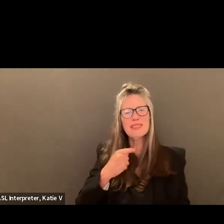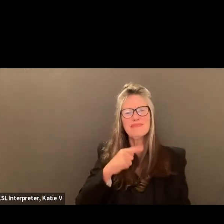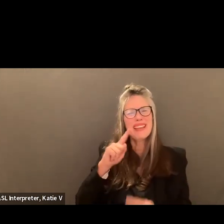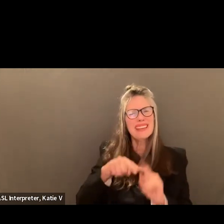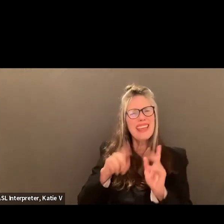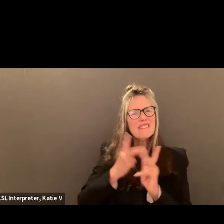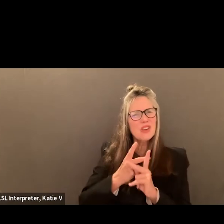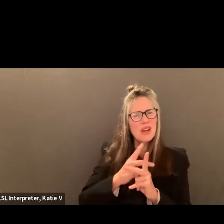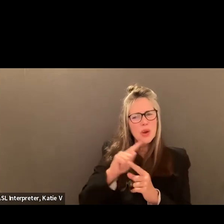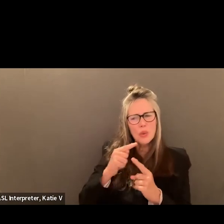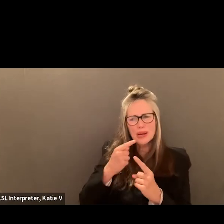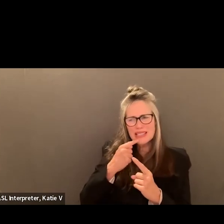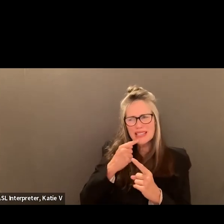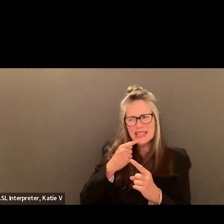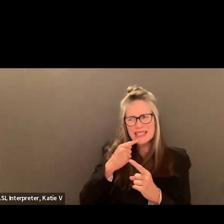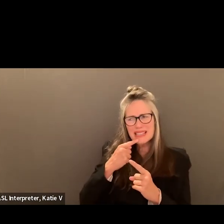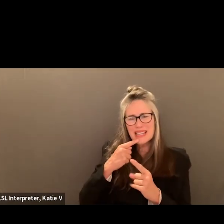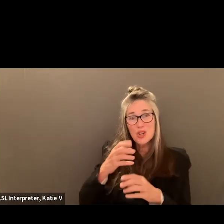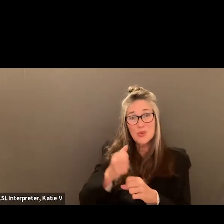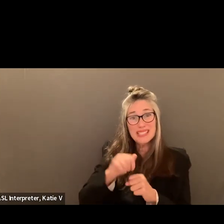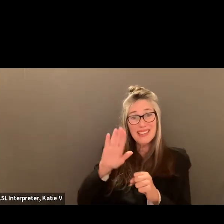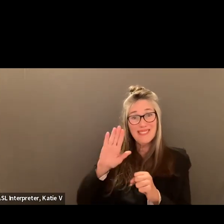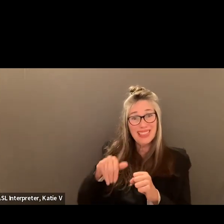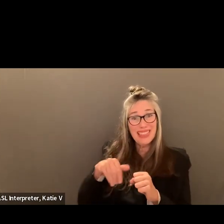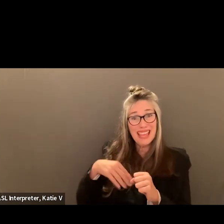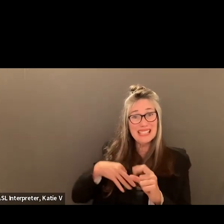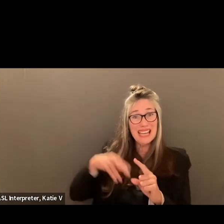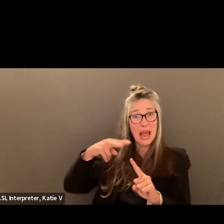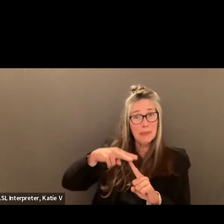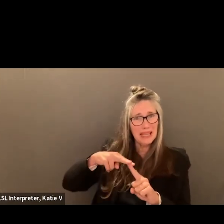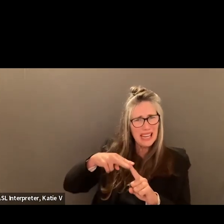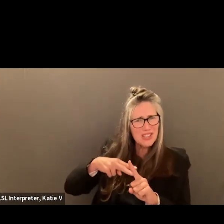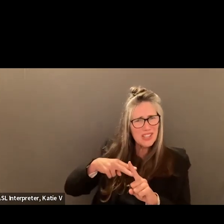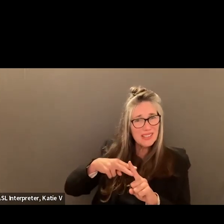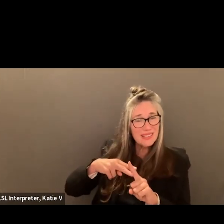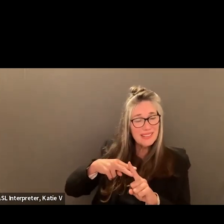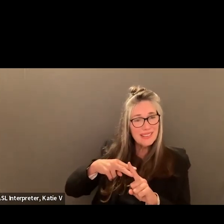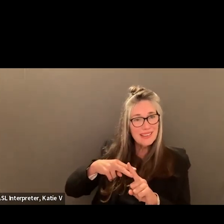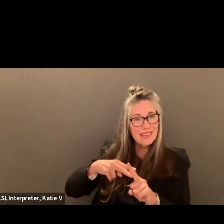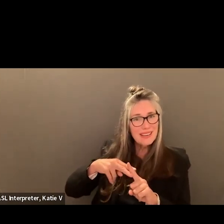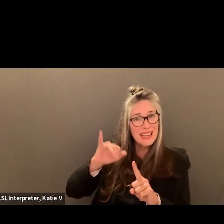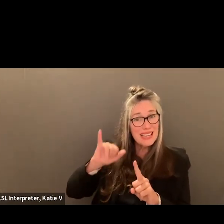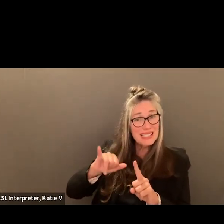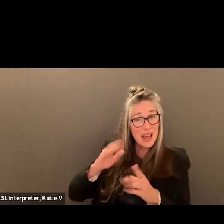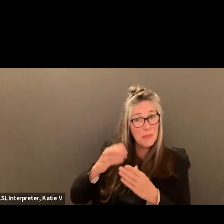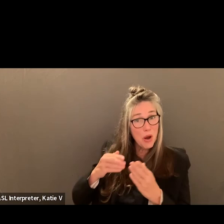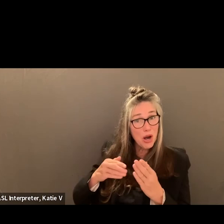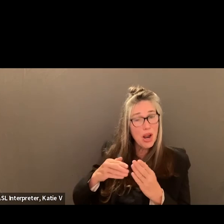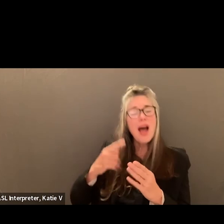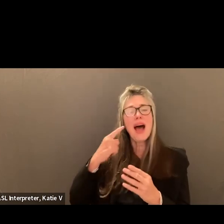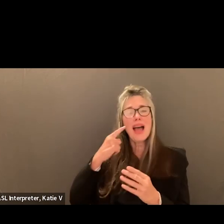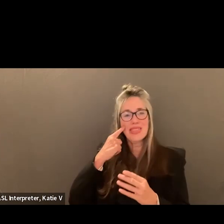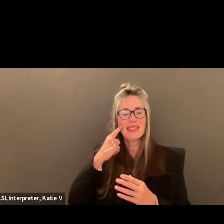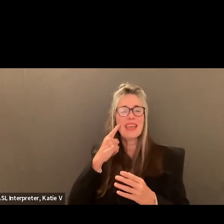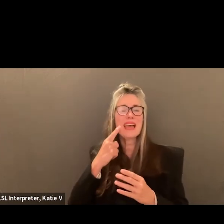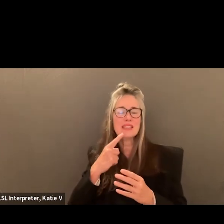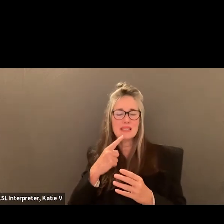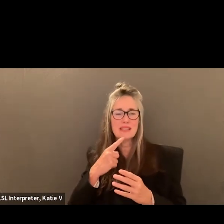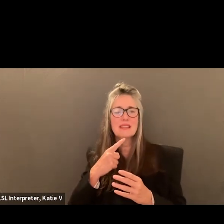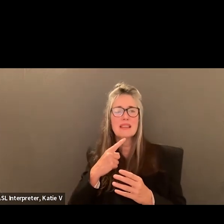receiving late applications, is, is this, is the part or is that another? I think that's in the directions to candidates.